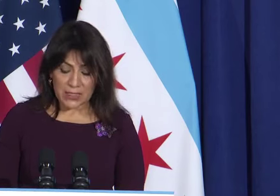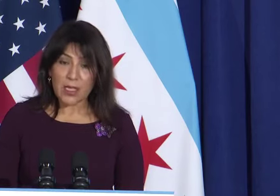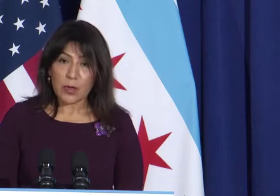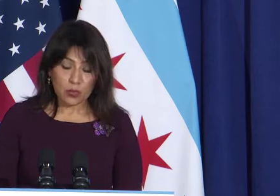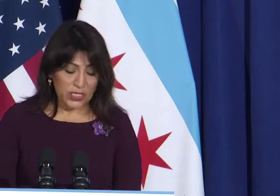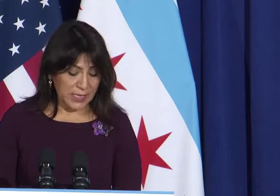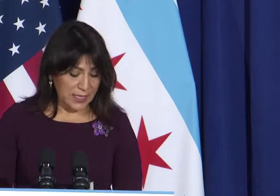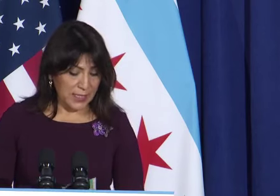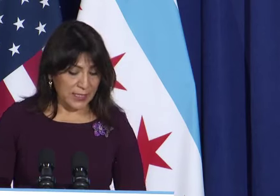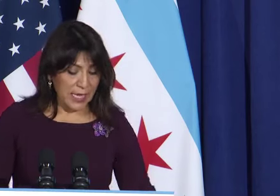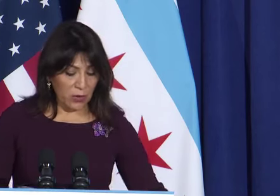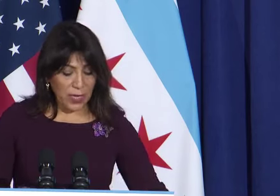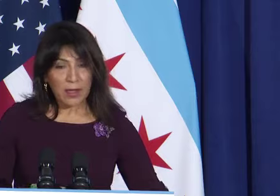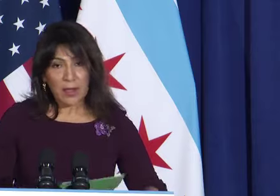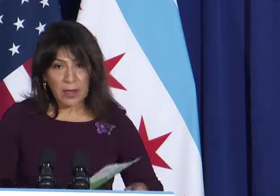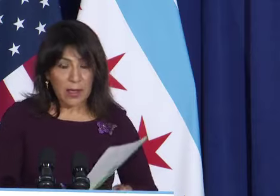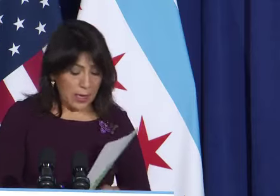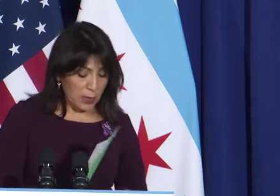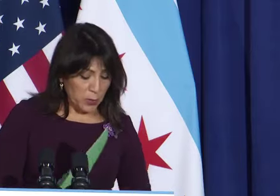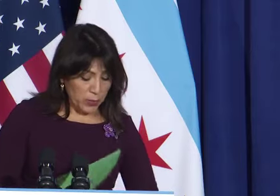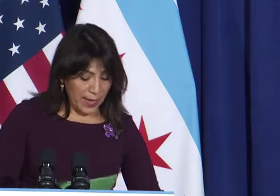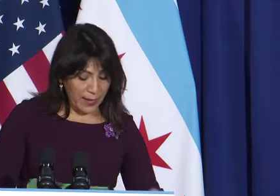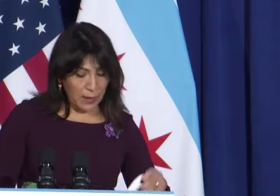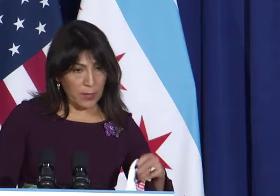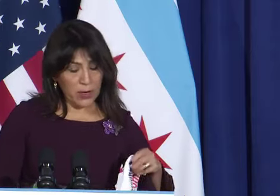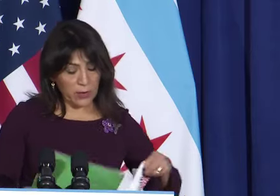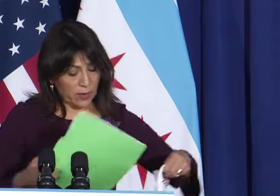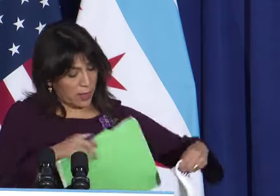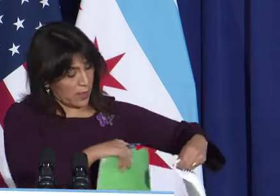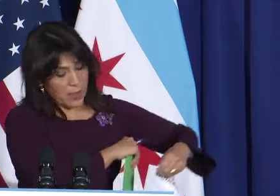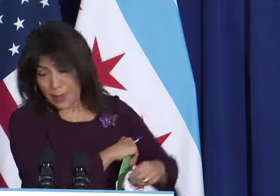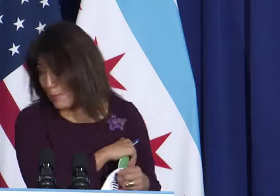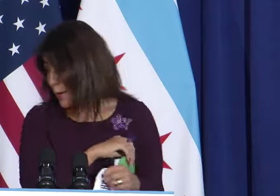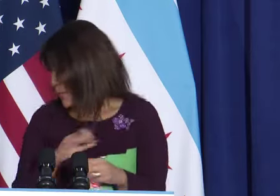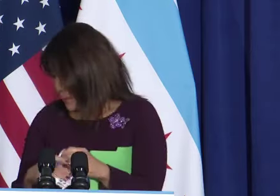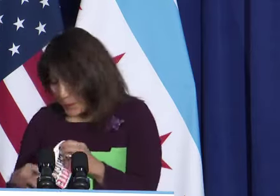familias. Muchas gracias. Y ahora, let me bring back Mayor.